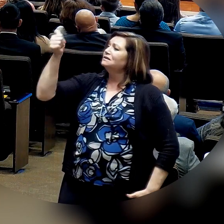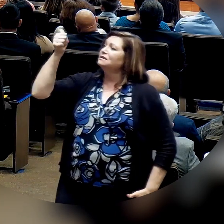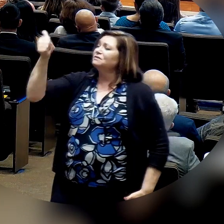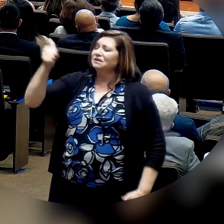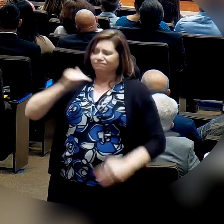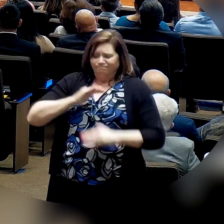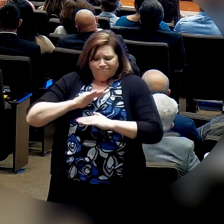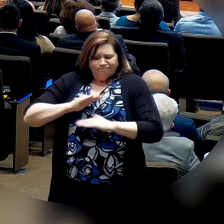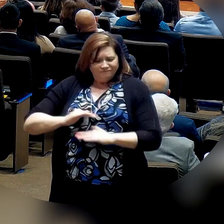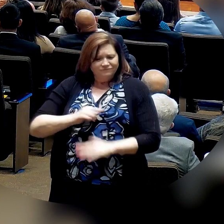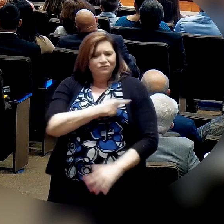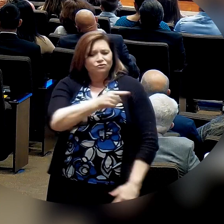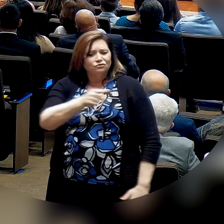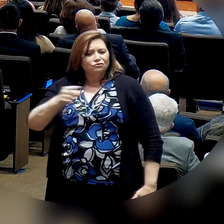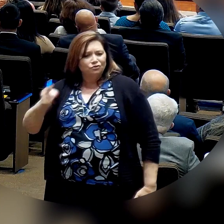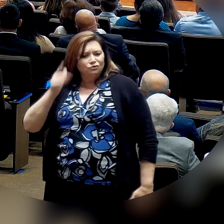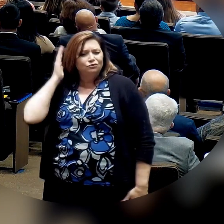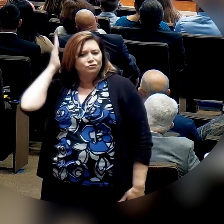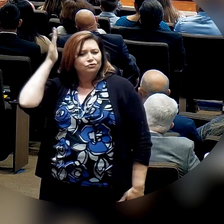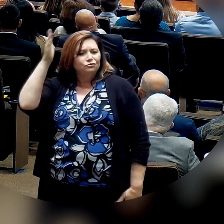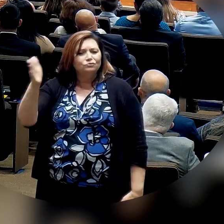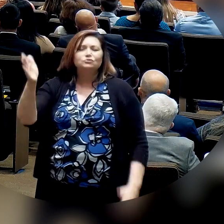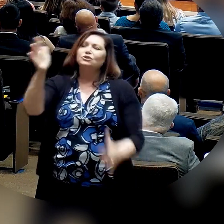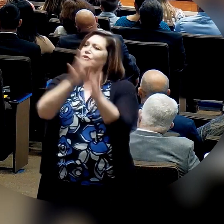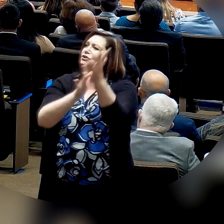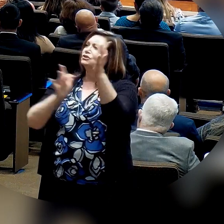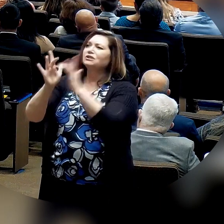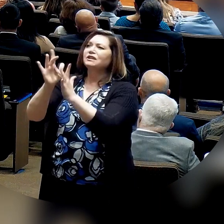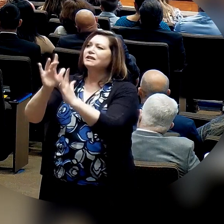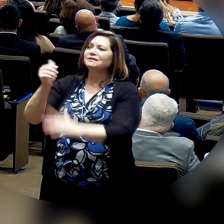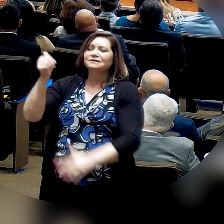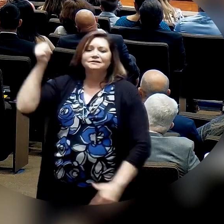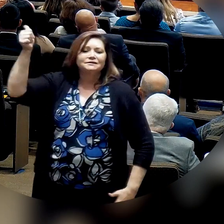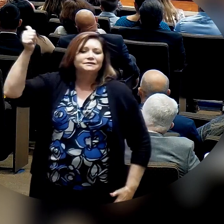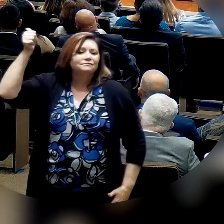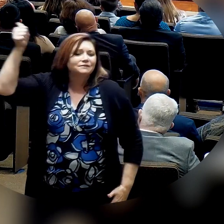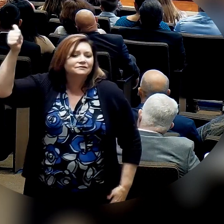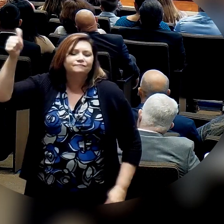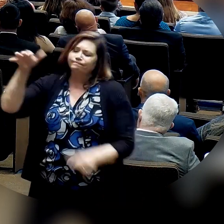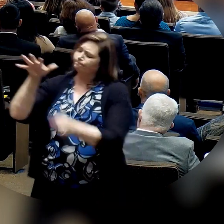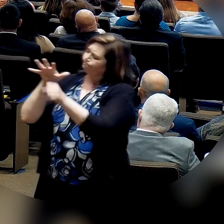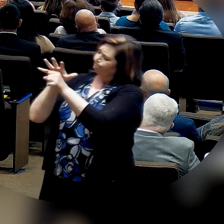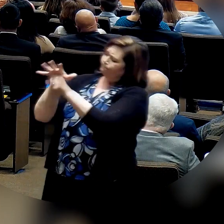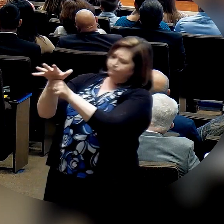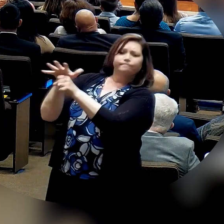He is all we need.